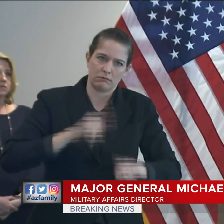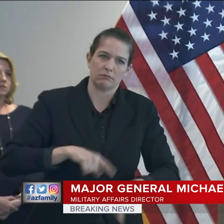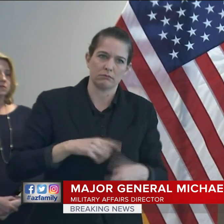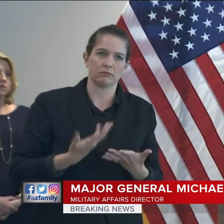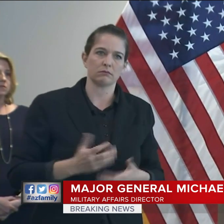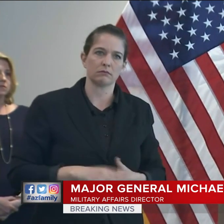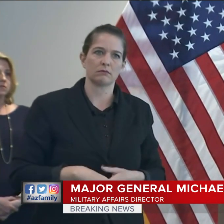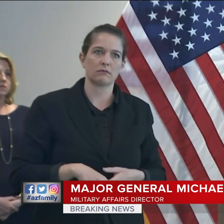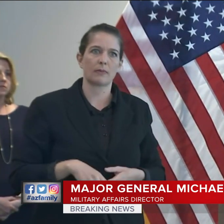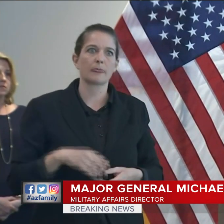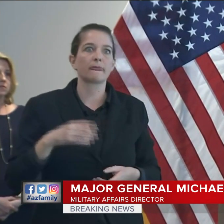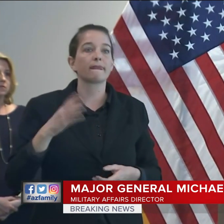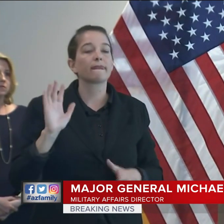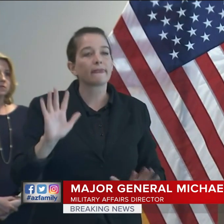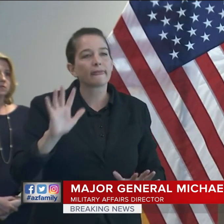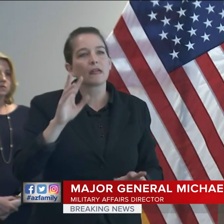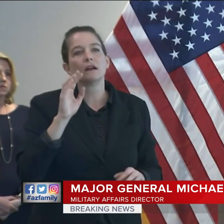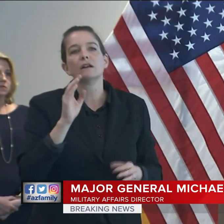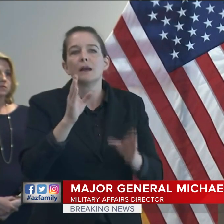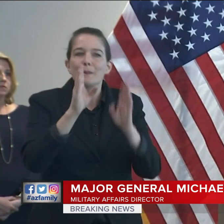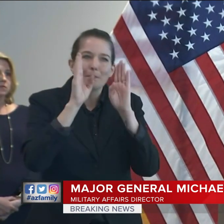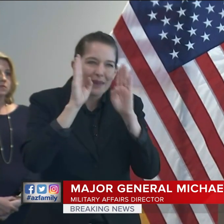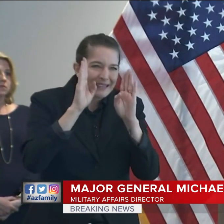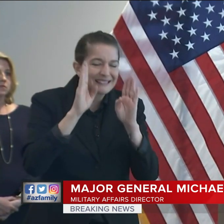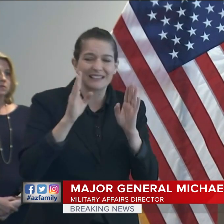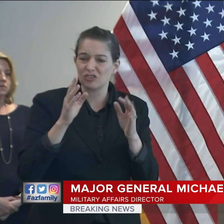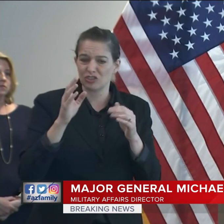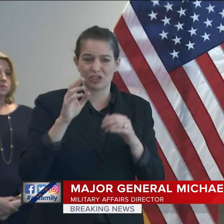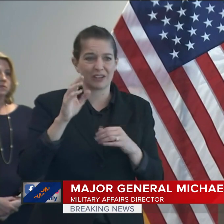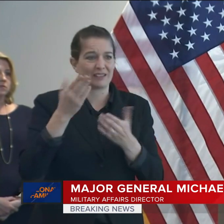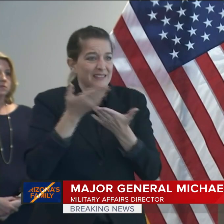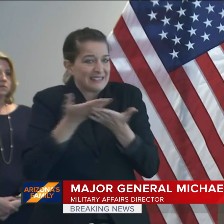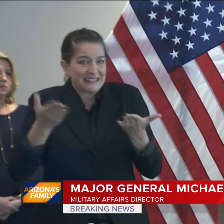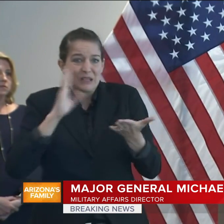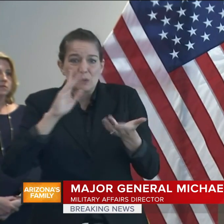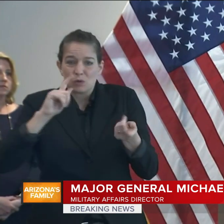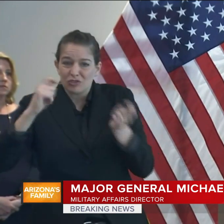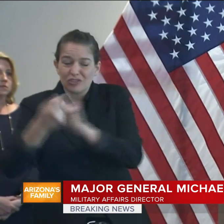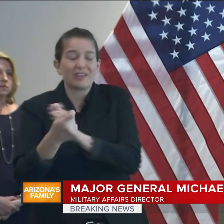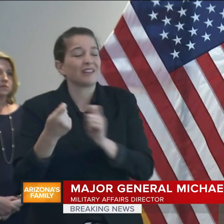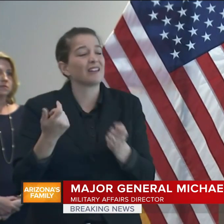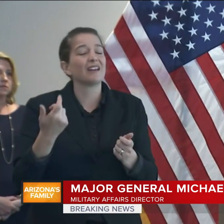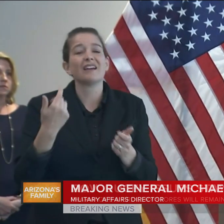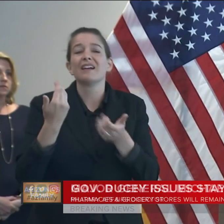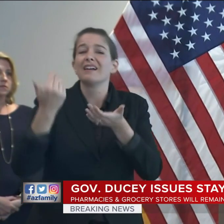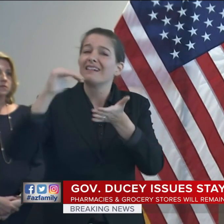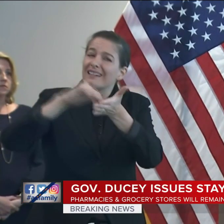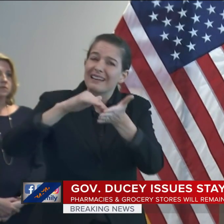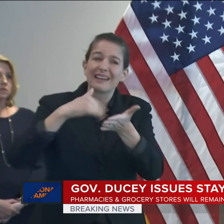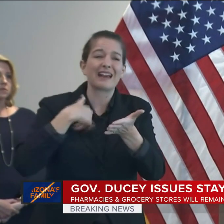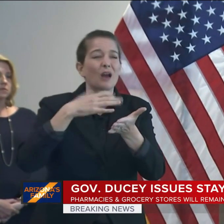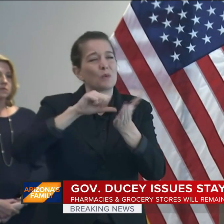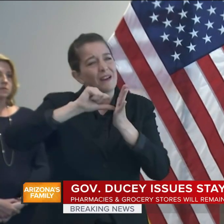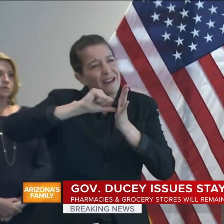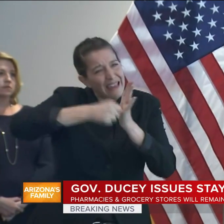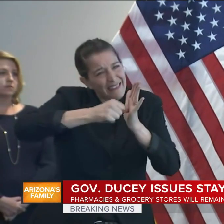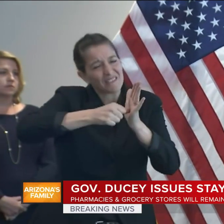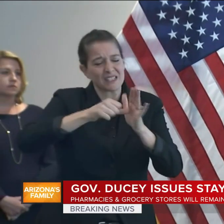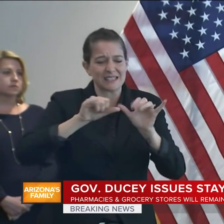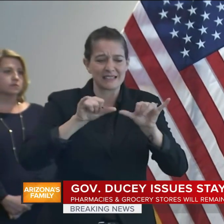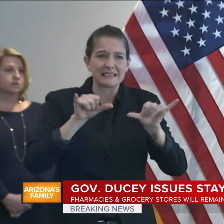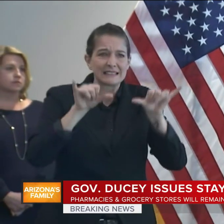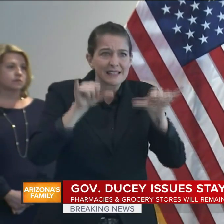real time. I'm grateful to the team behind me, and I really want to emphasize this idea of staying home,